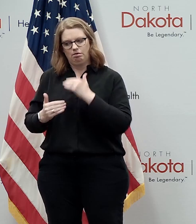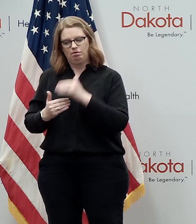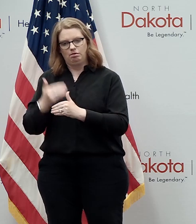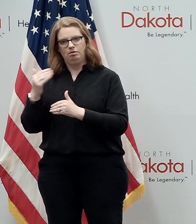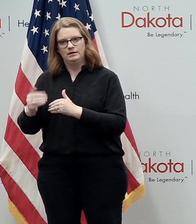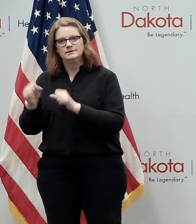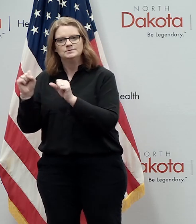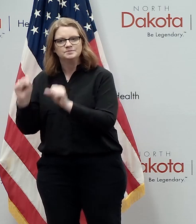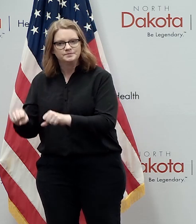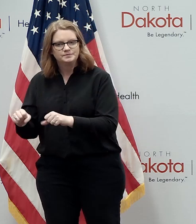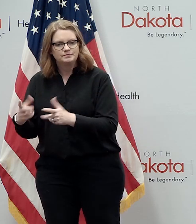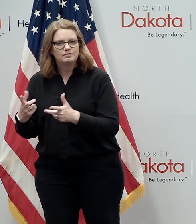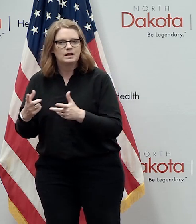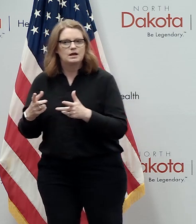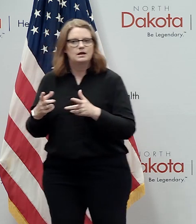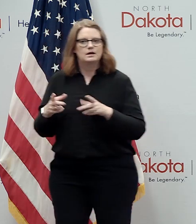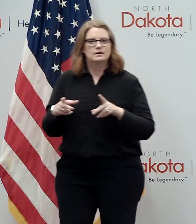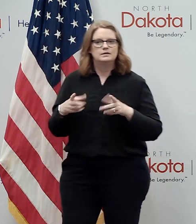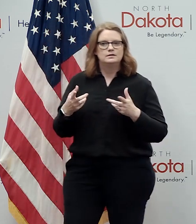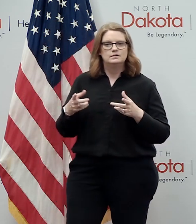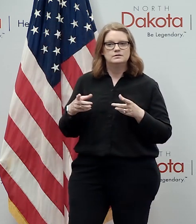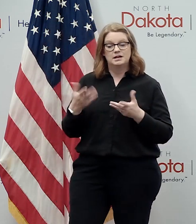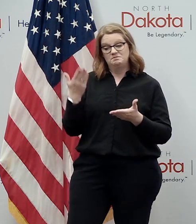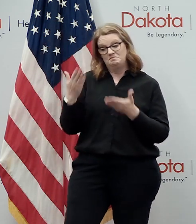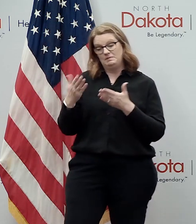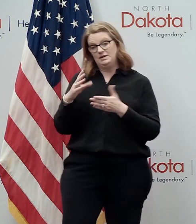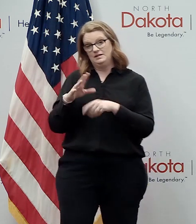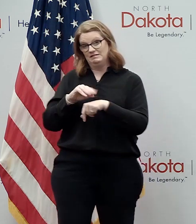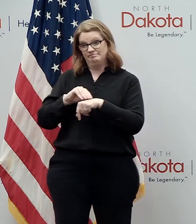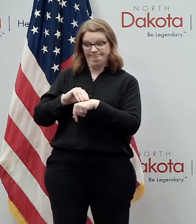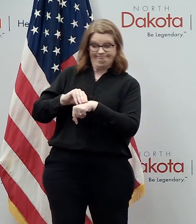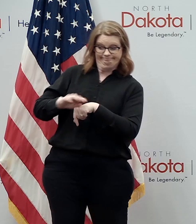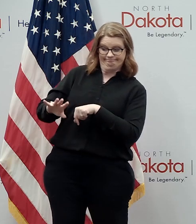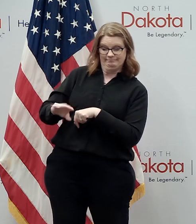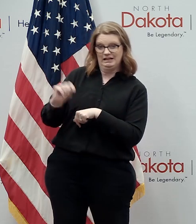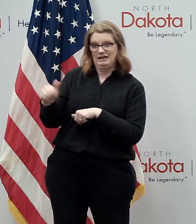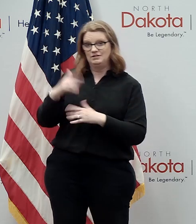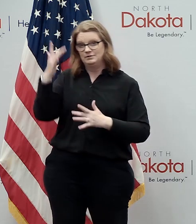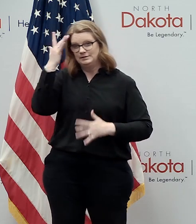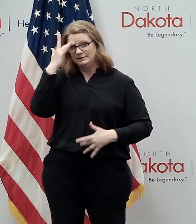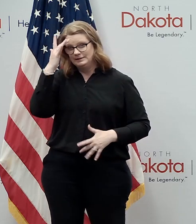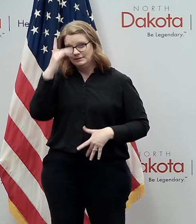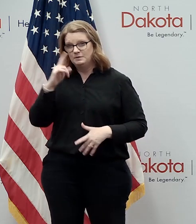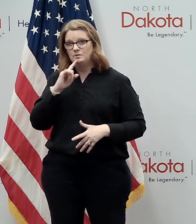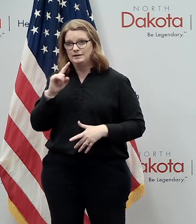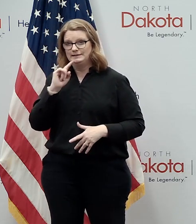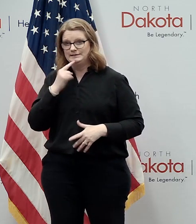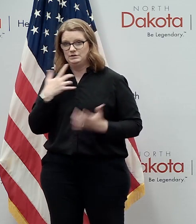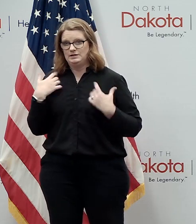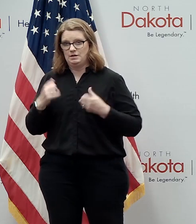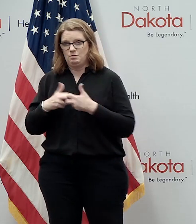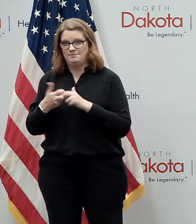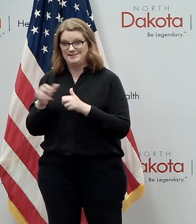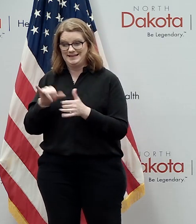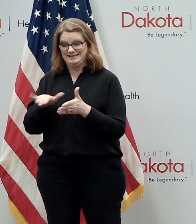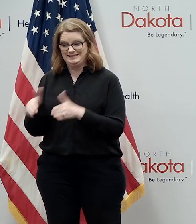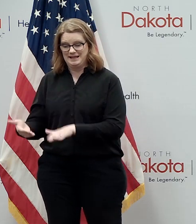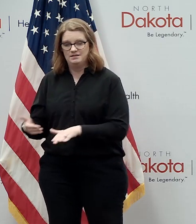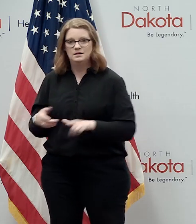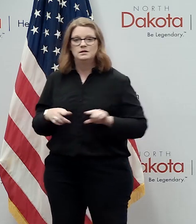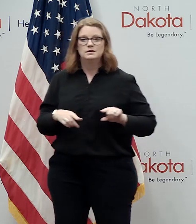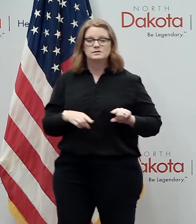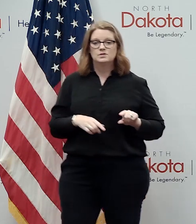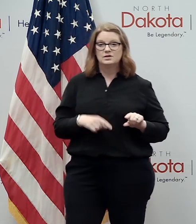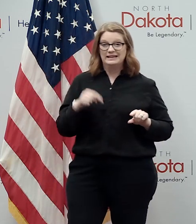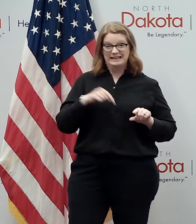uh diseases that can can lead to uh lead to serious consequences including death and so we need to